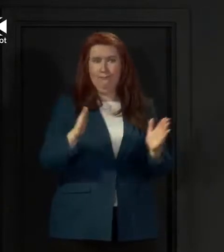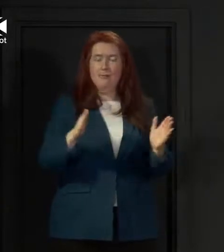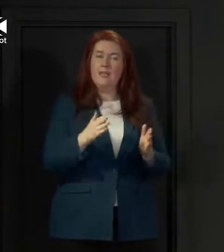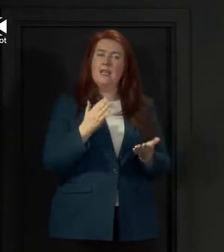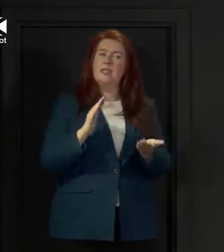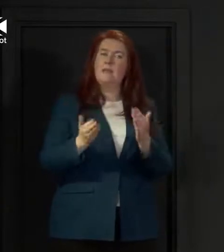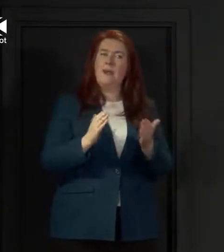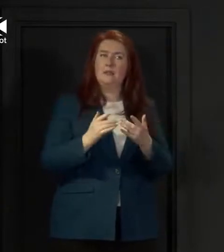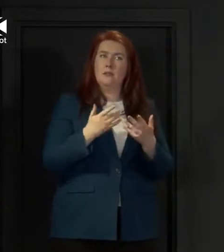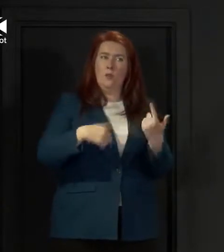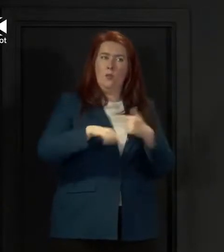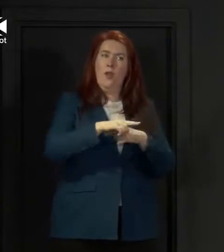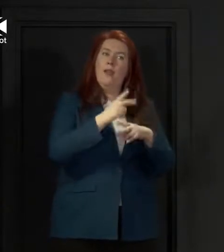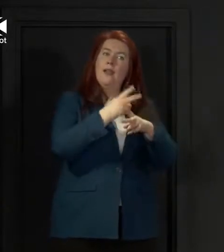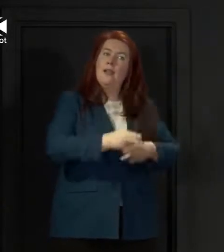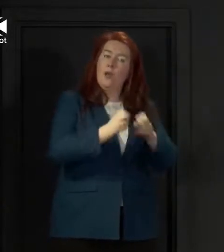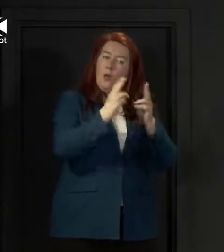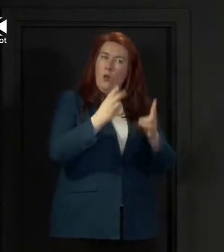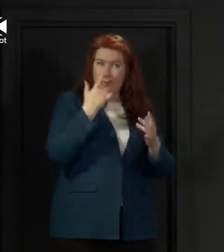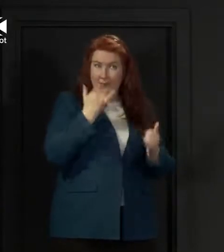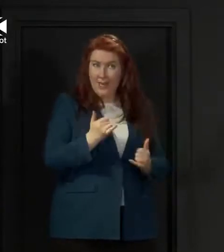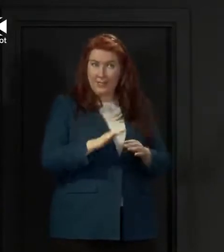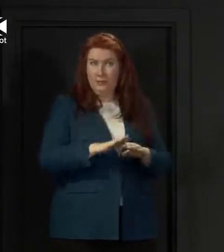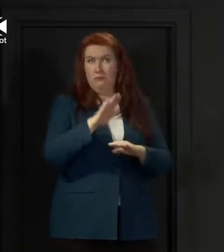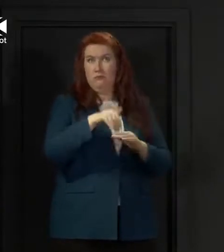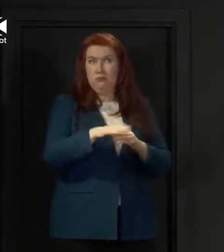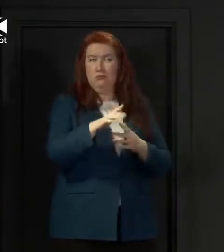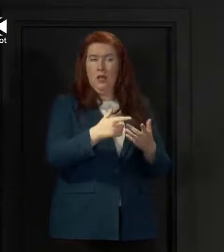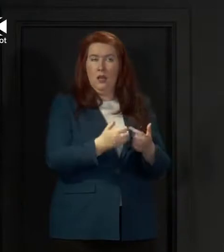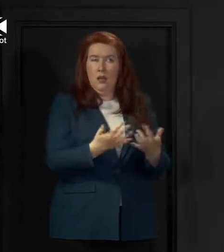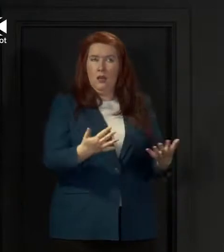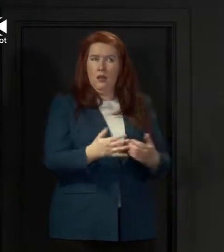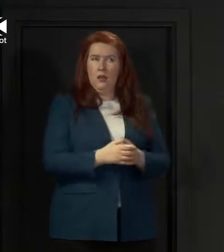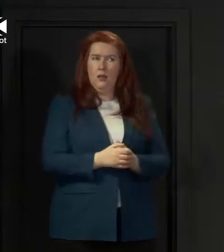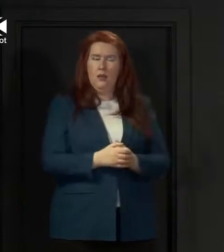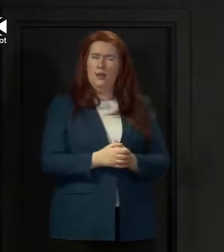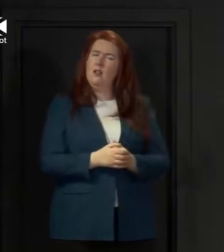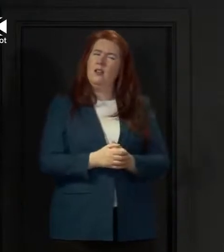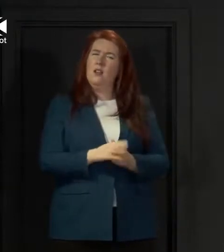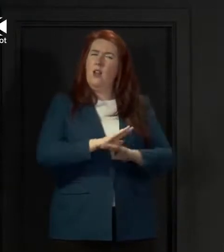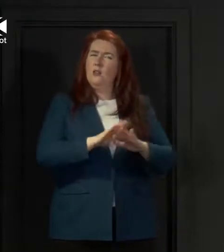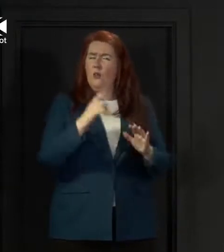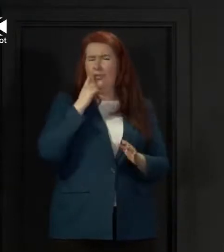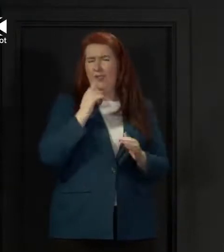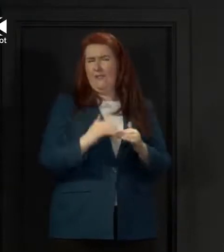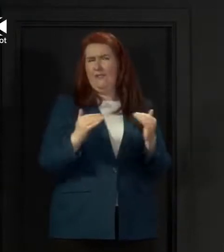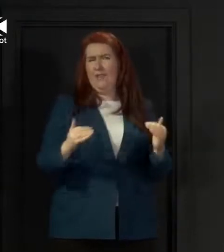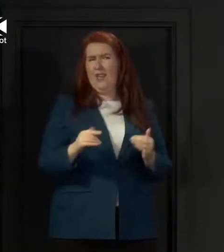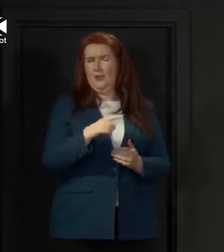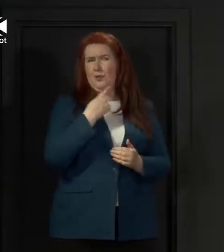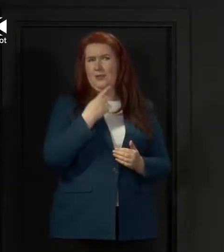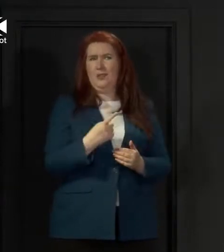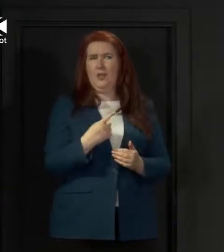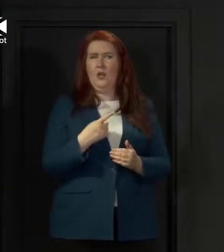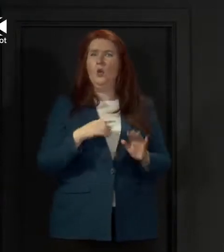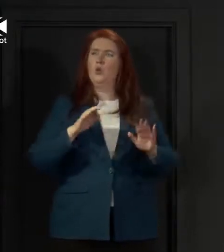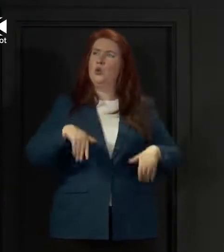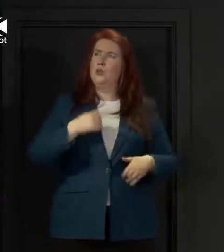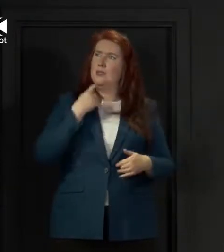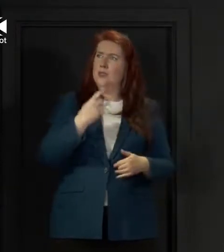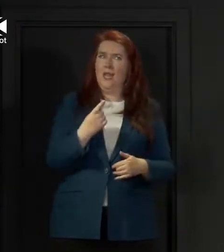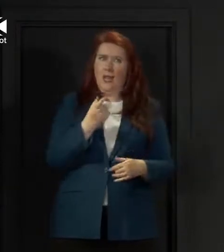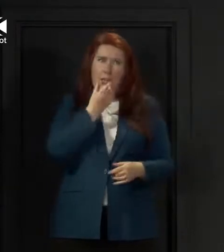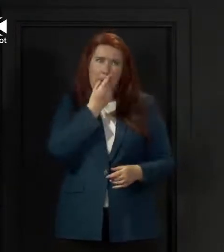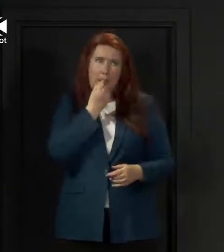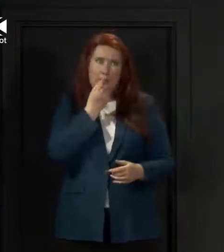testing is at any one point but I don't think it is fair to say that we shouldn't say we